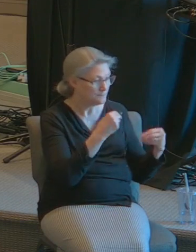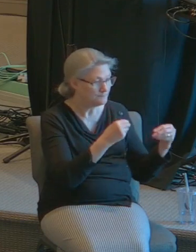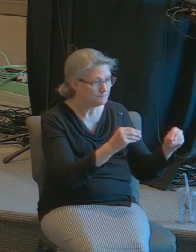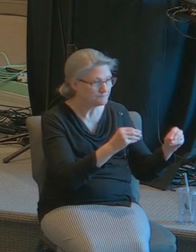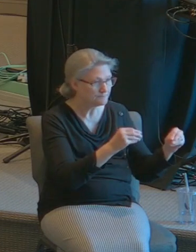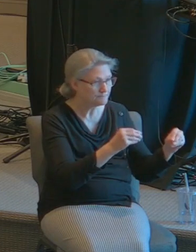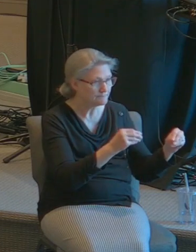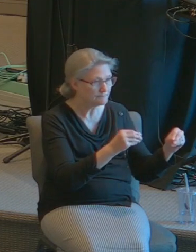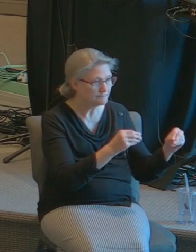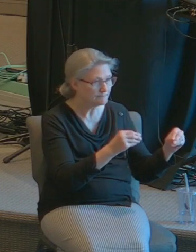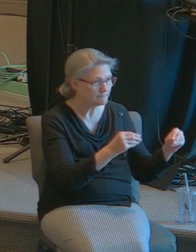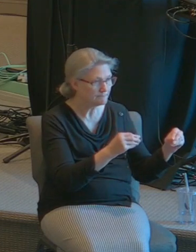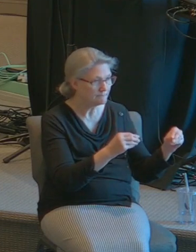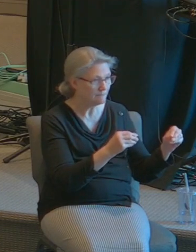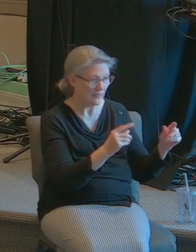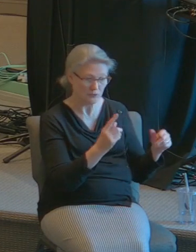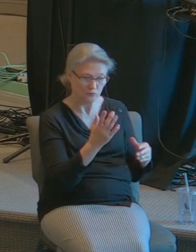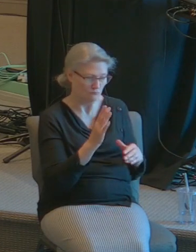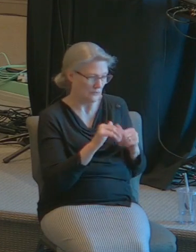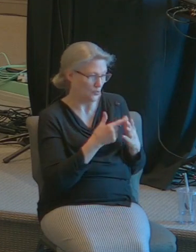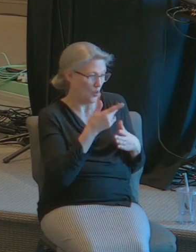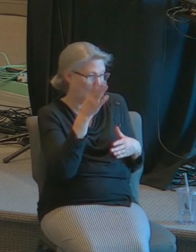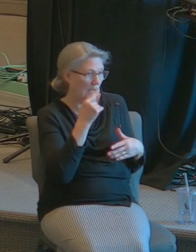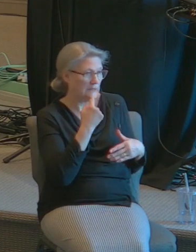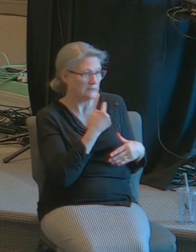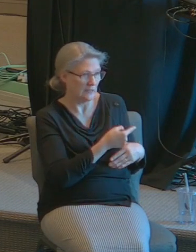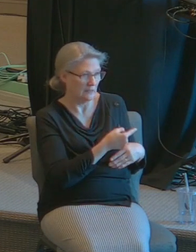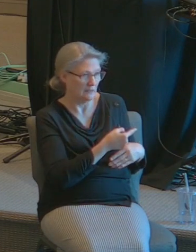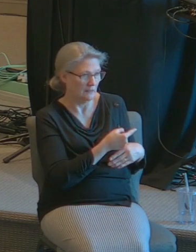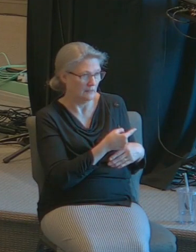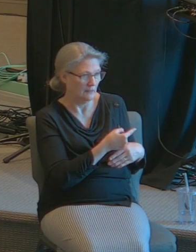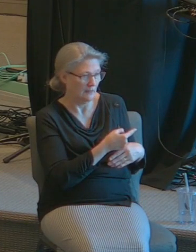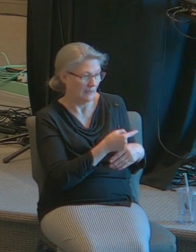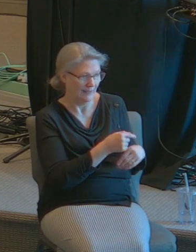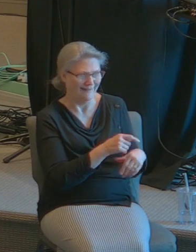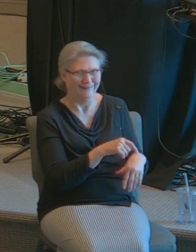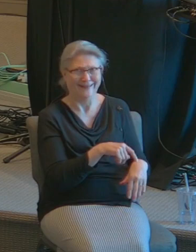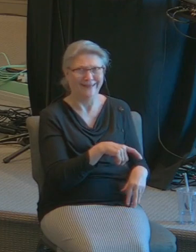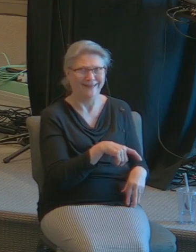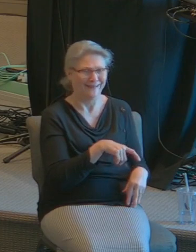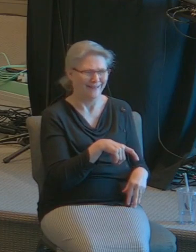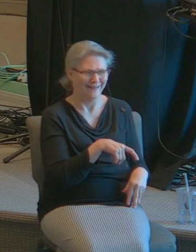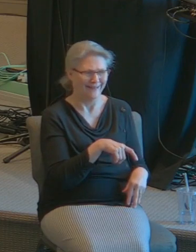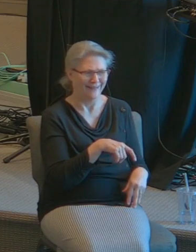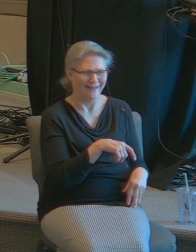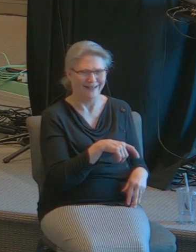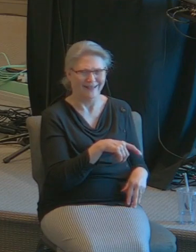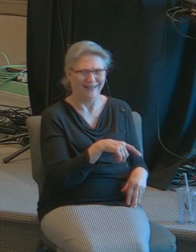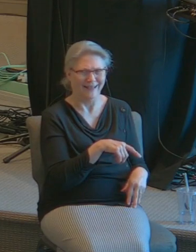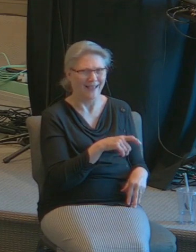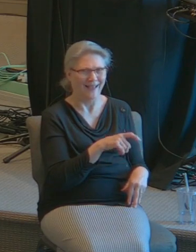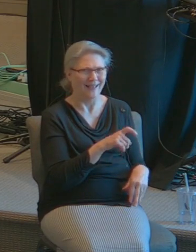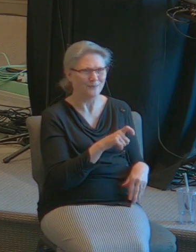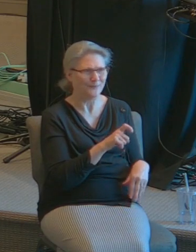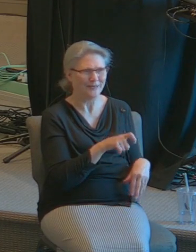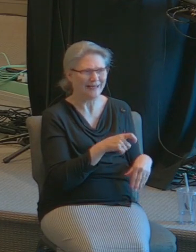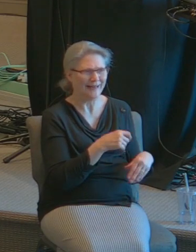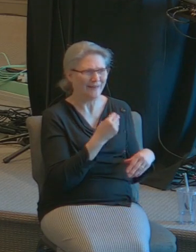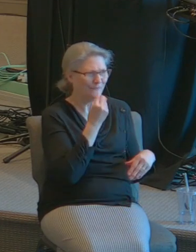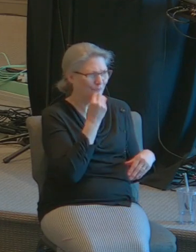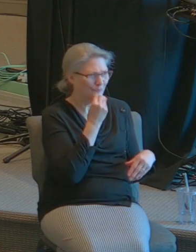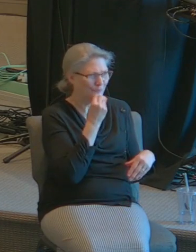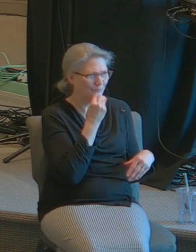that was all he said even though I did not need to go to Tom's supermarket walked